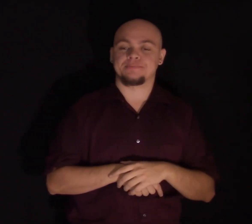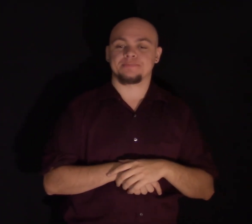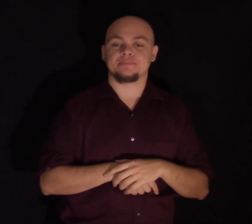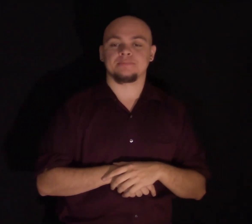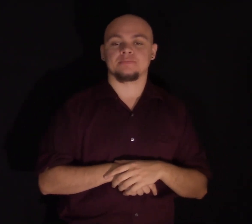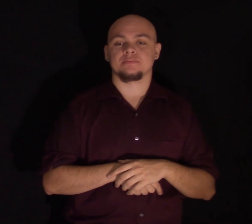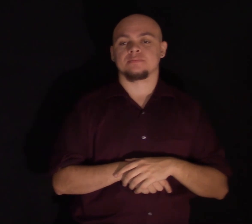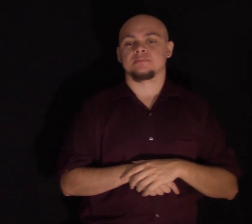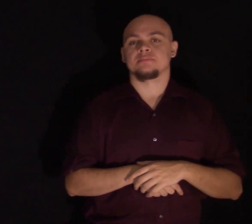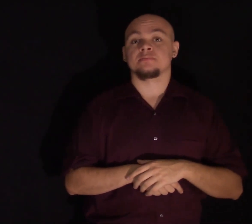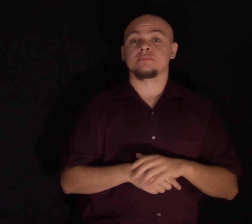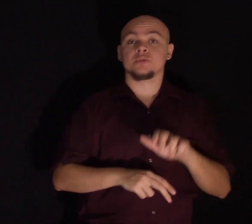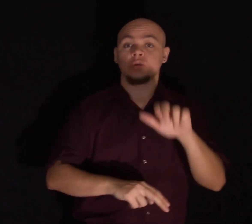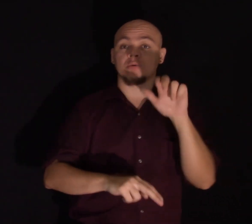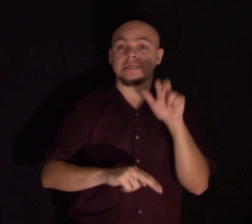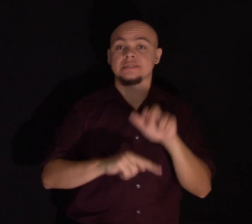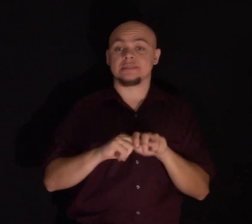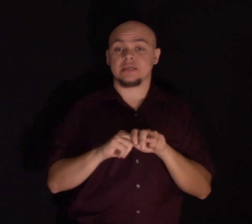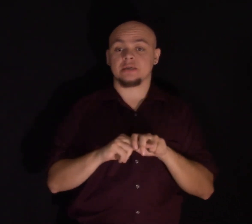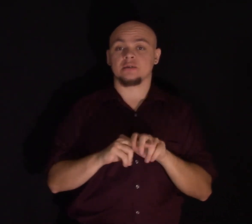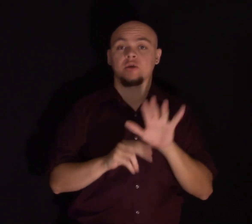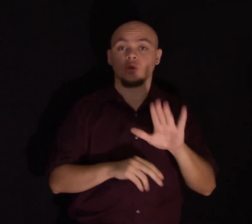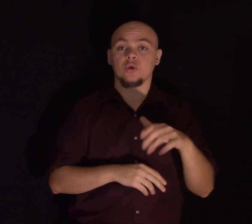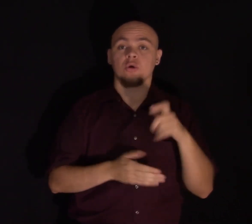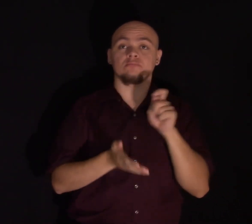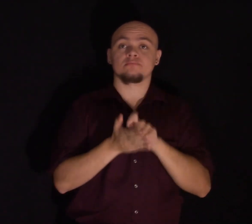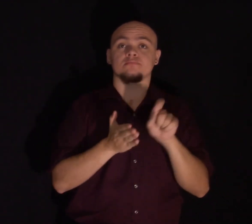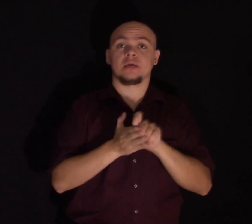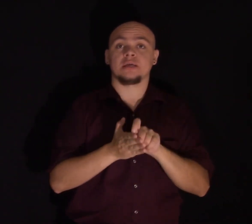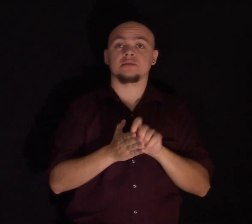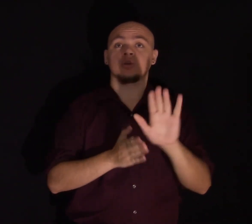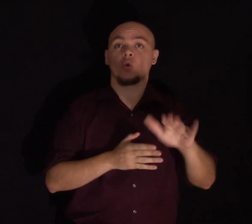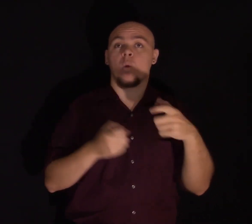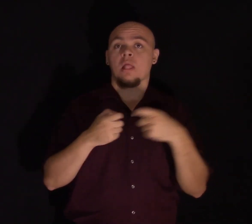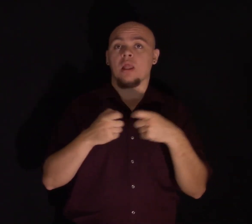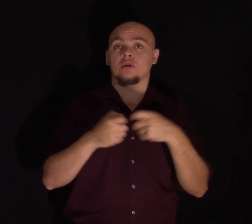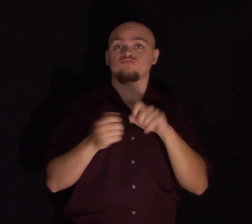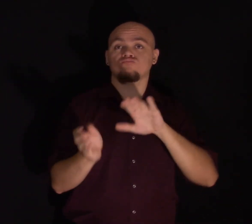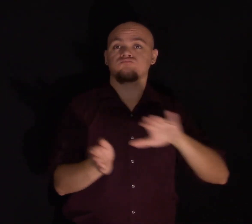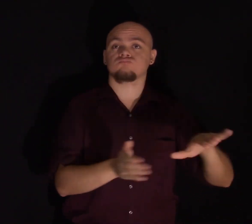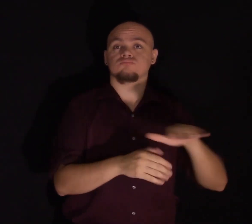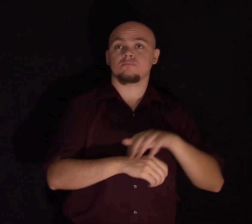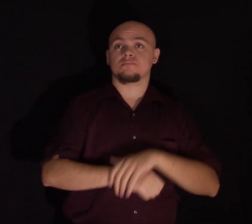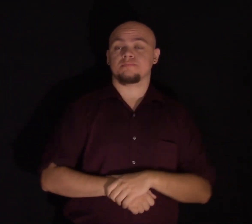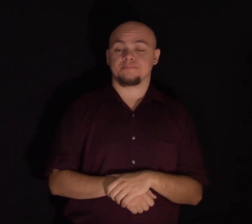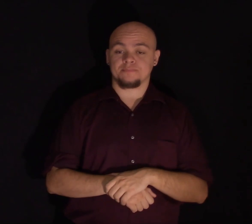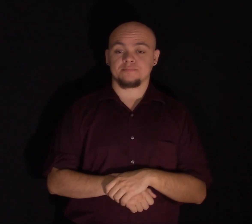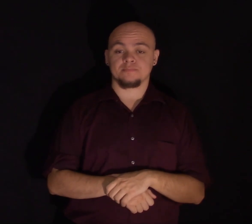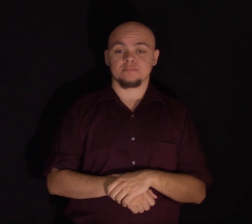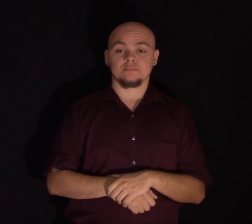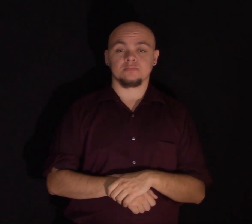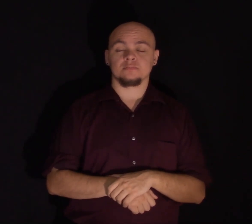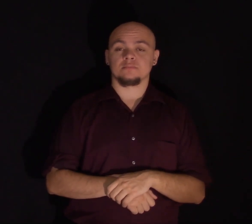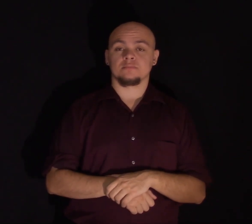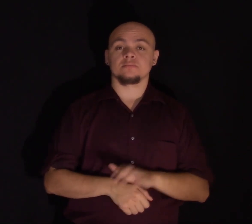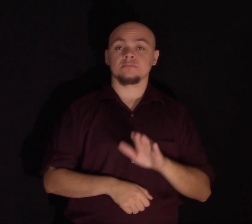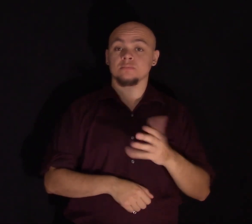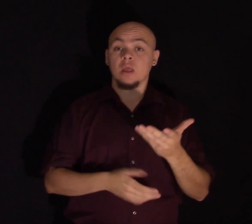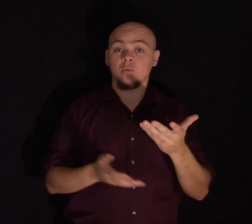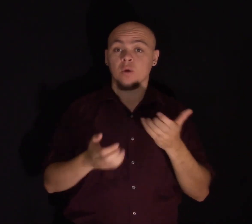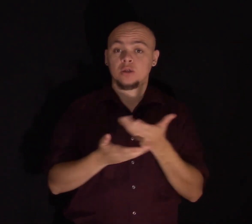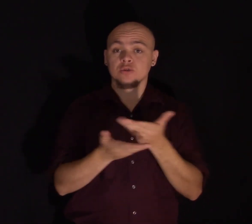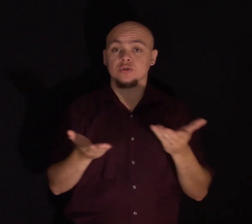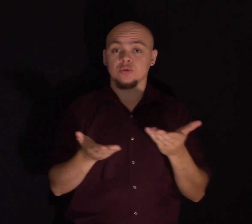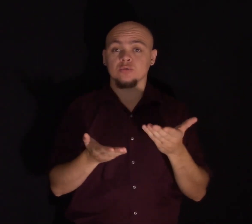if you all just sit for a moment, put down your pens and devices. And I invite you to bring